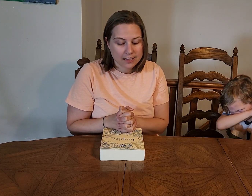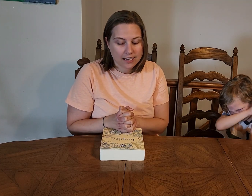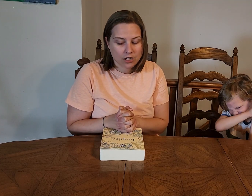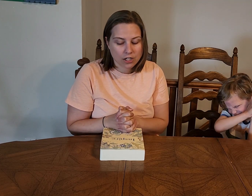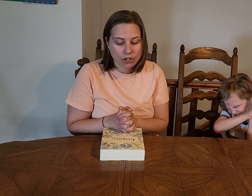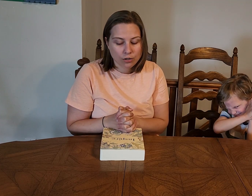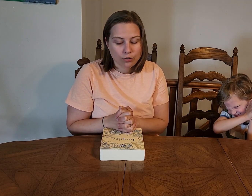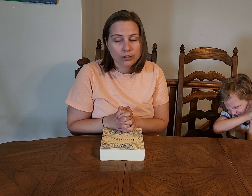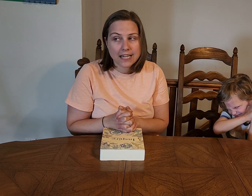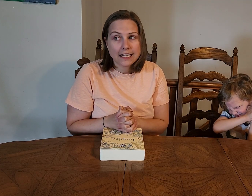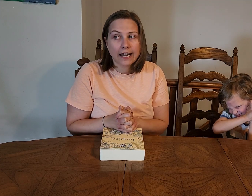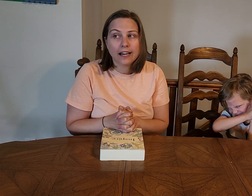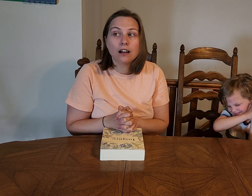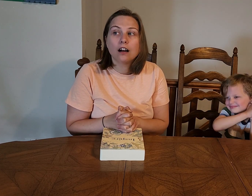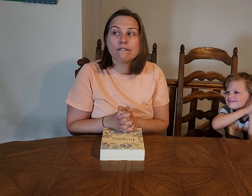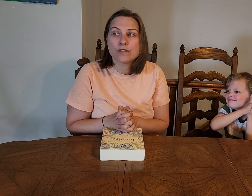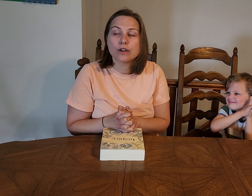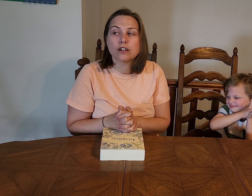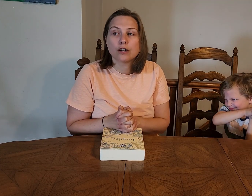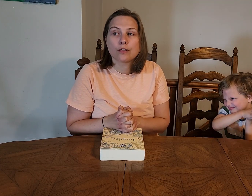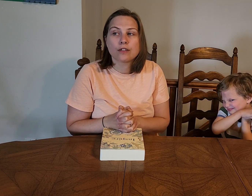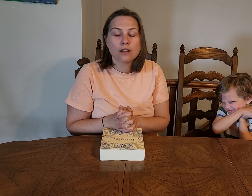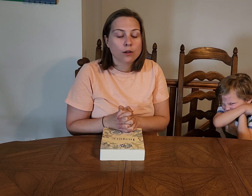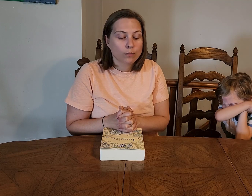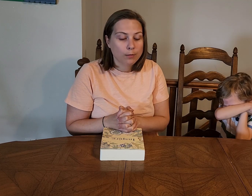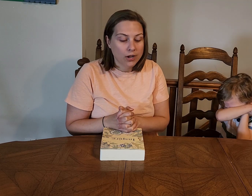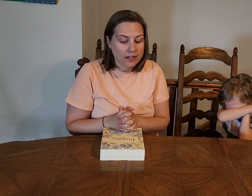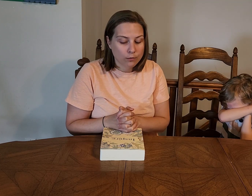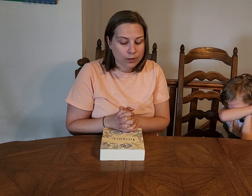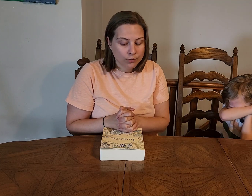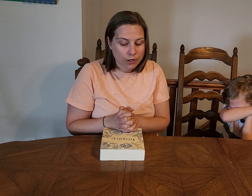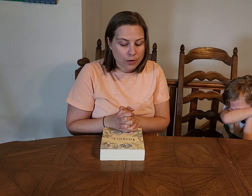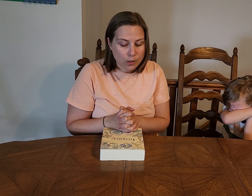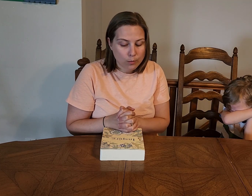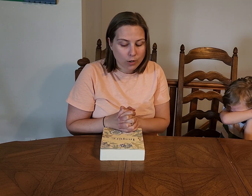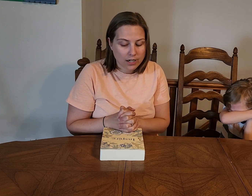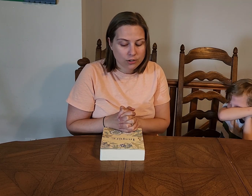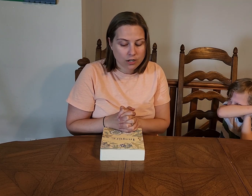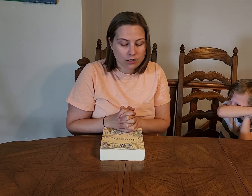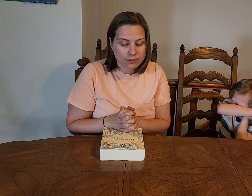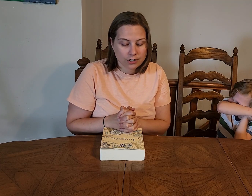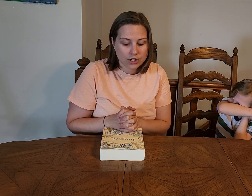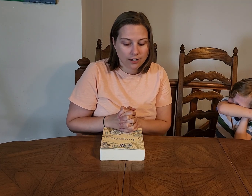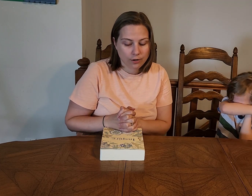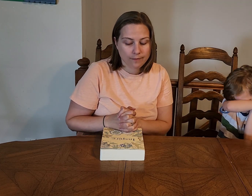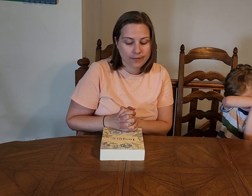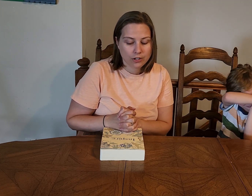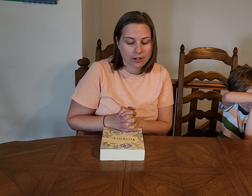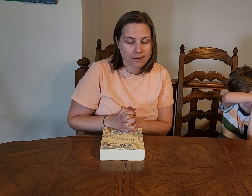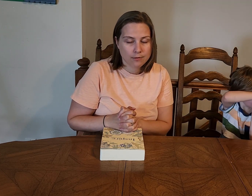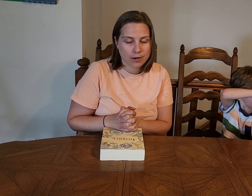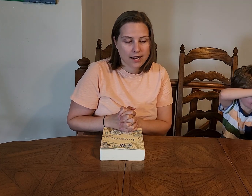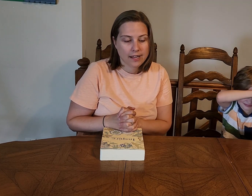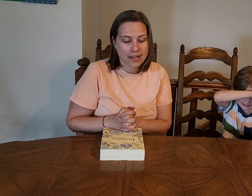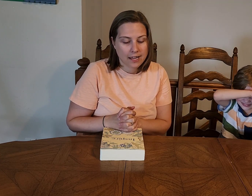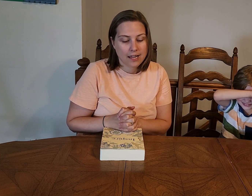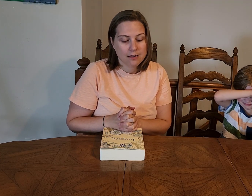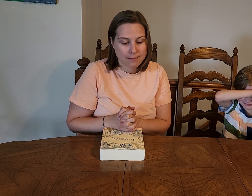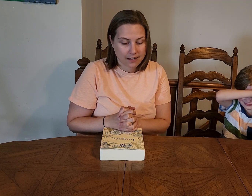and that you take care of the earth. We pray that we will know you more and draw closer to you. In your name we pray. Amen.